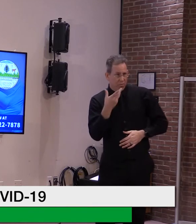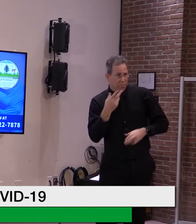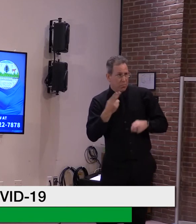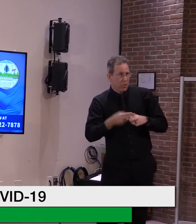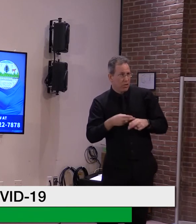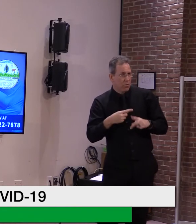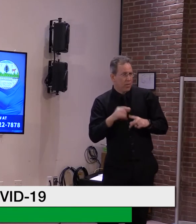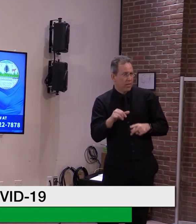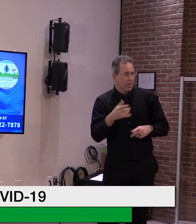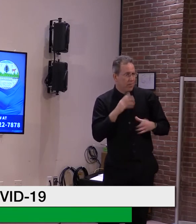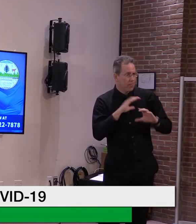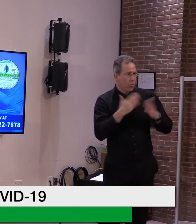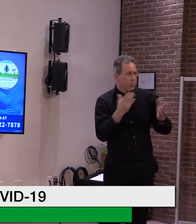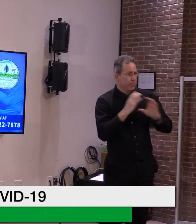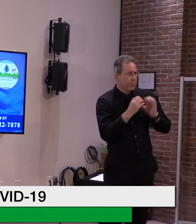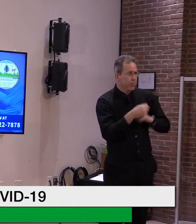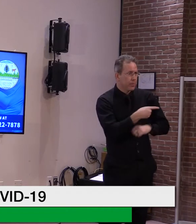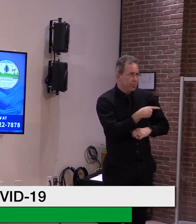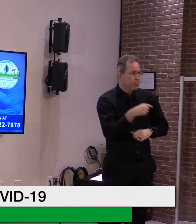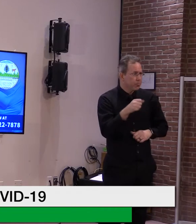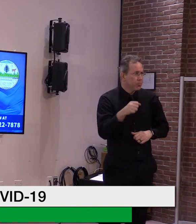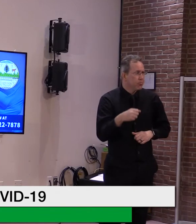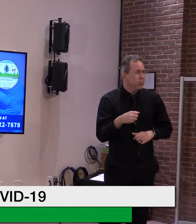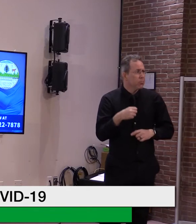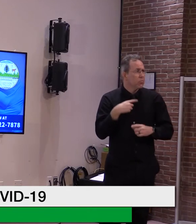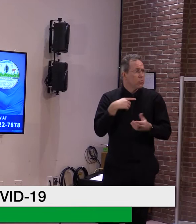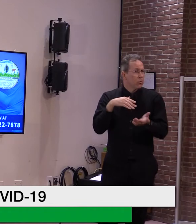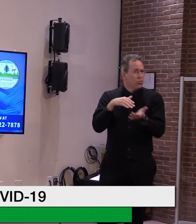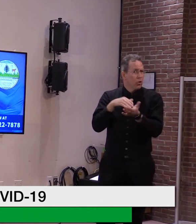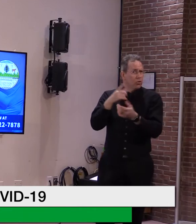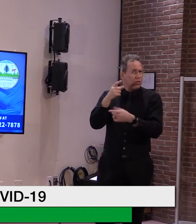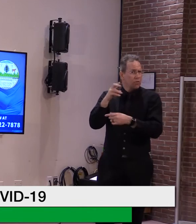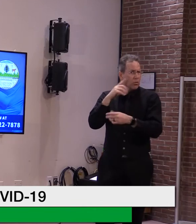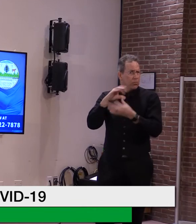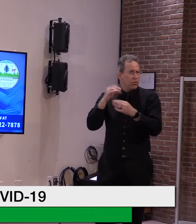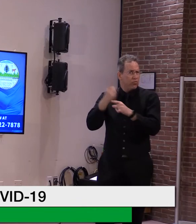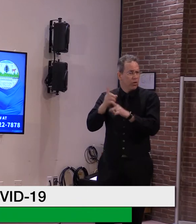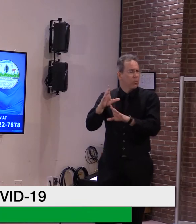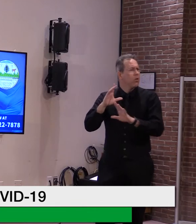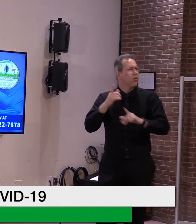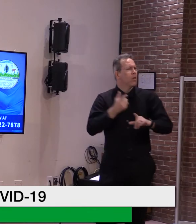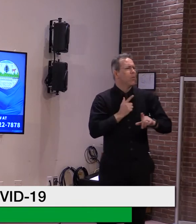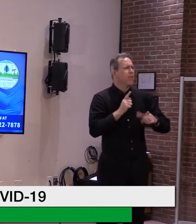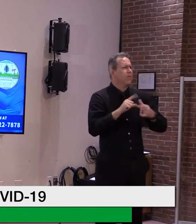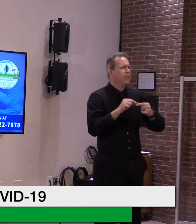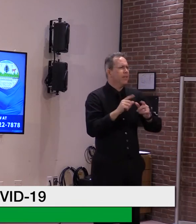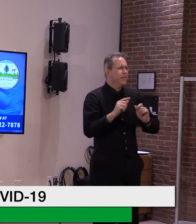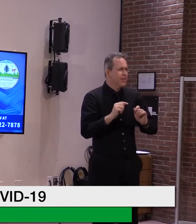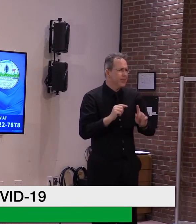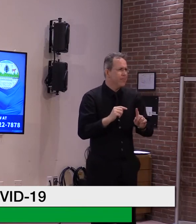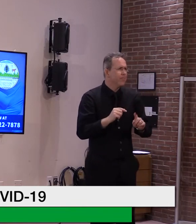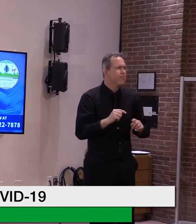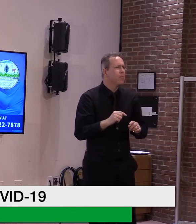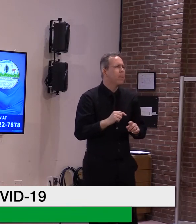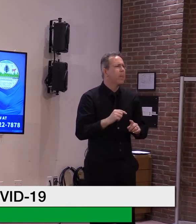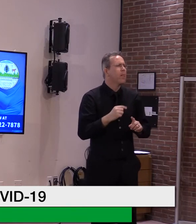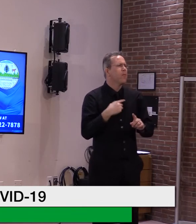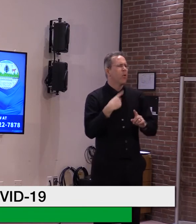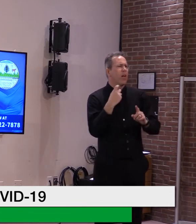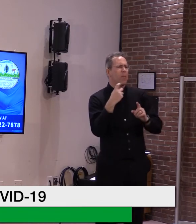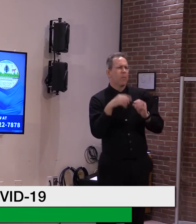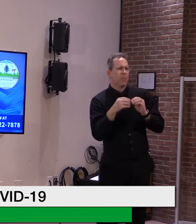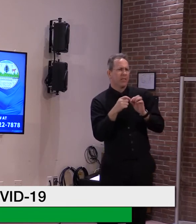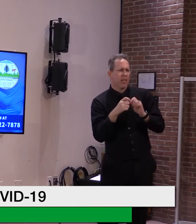that, am I correct on that? it's. Technical. Okay. Dr. Levine's gonna get more technical with you,